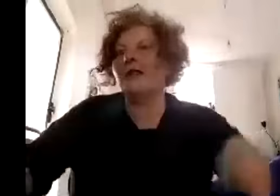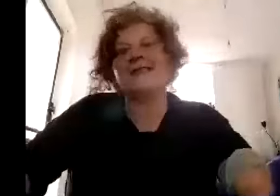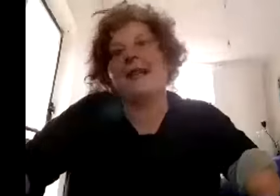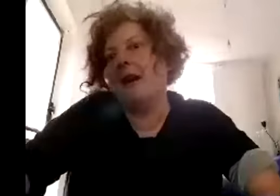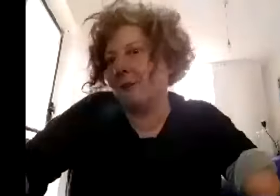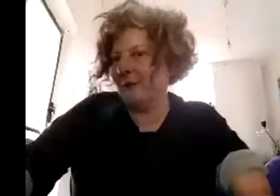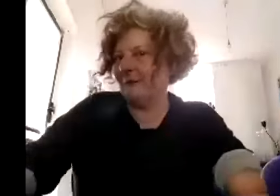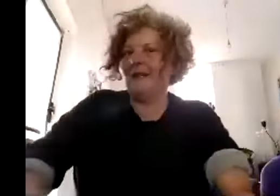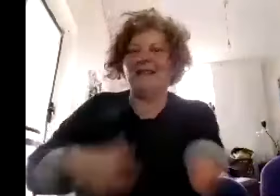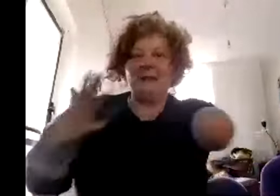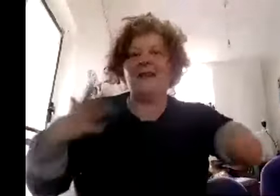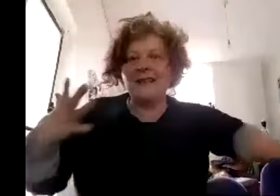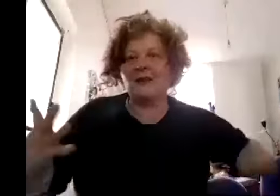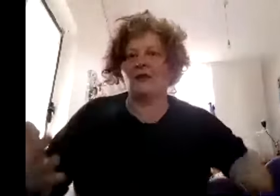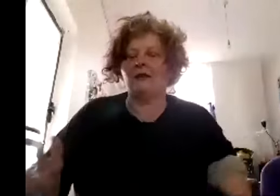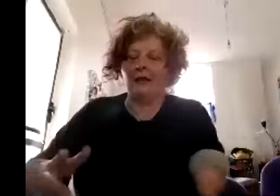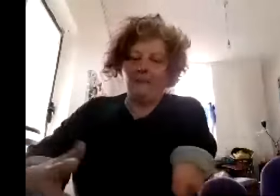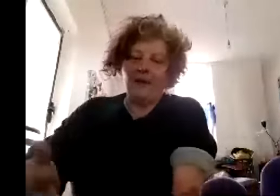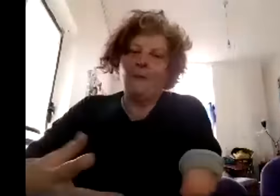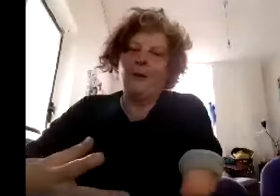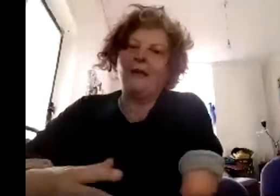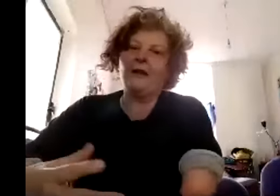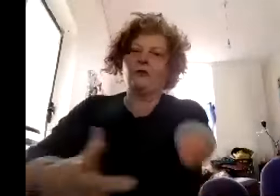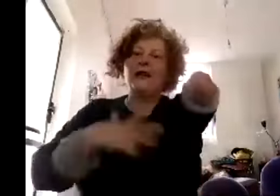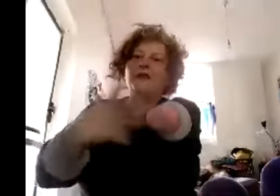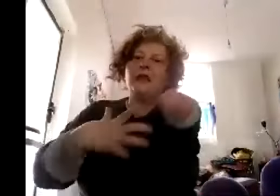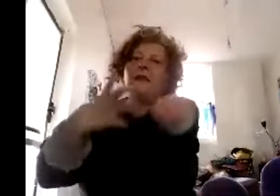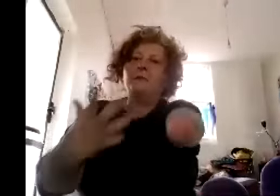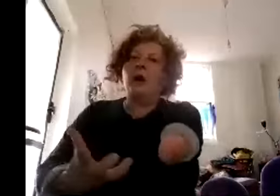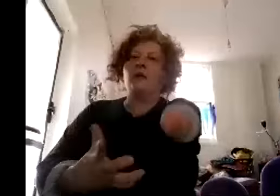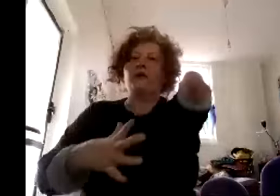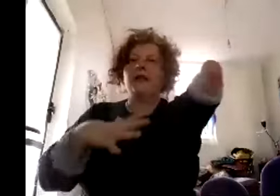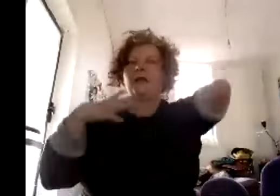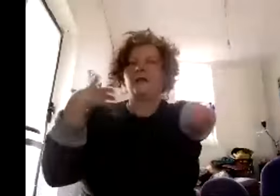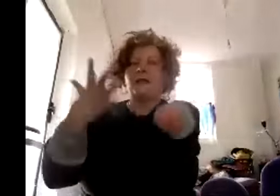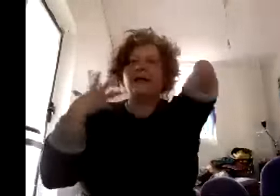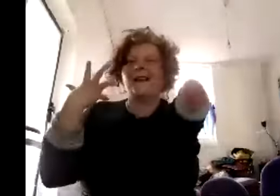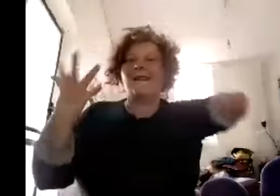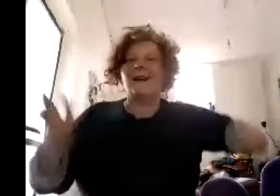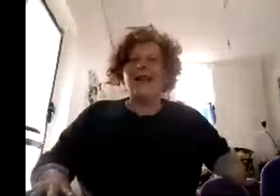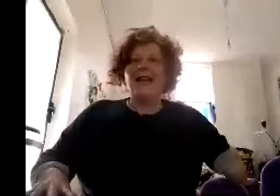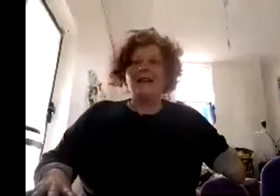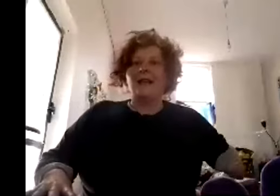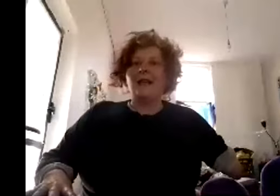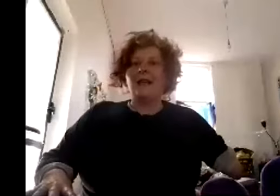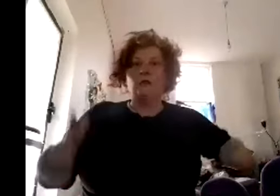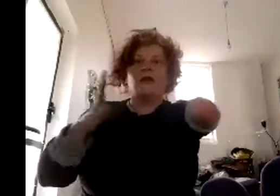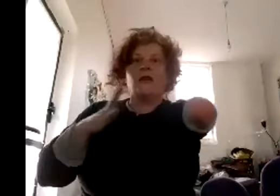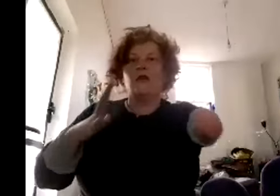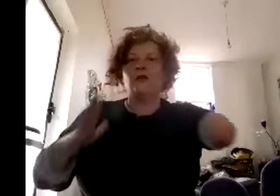that's a terrible you know what mean like that's shocking right but i tried to turn it into poetry and blah blah blah and and it really got a huge